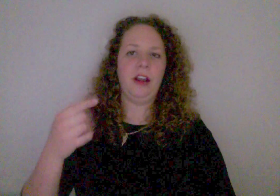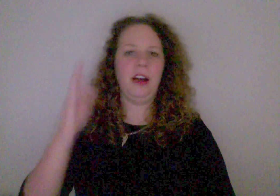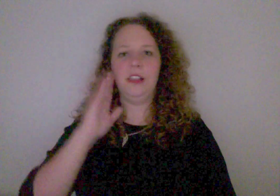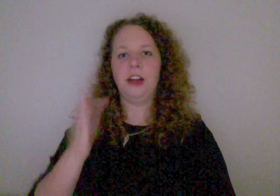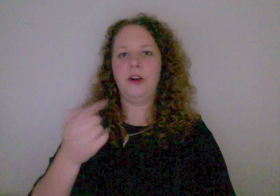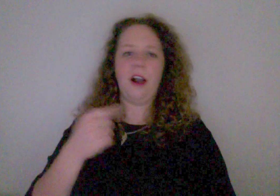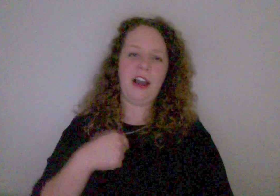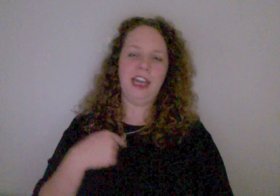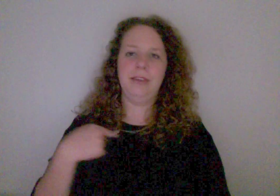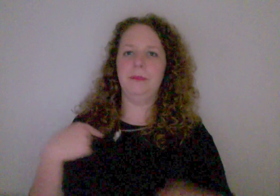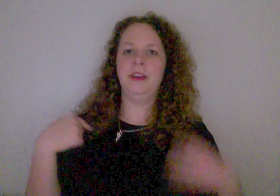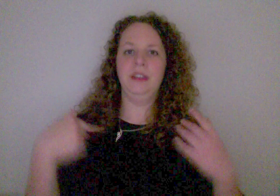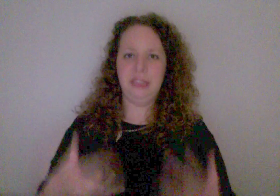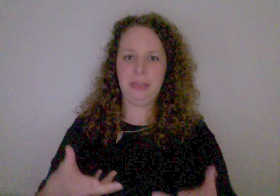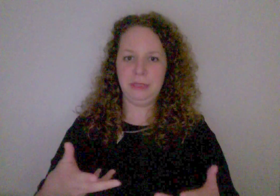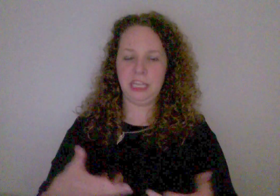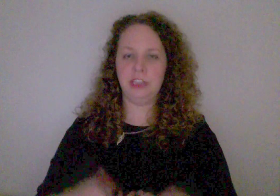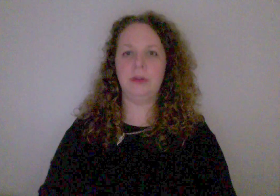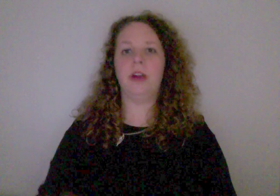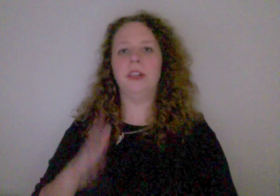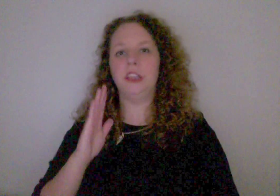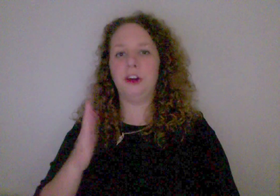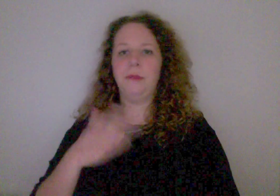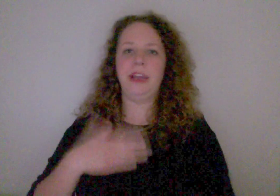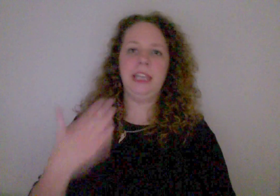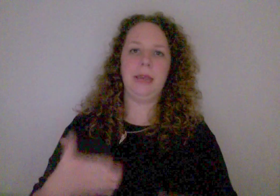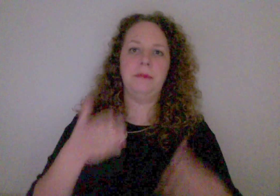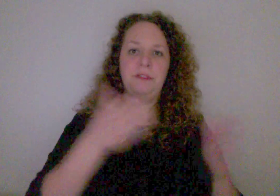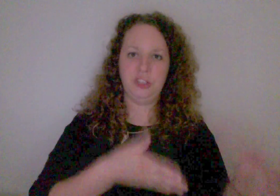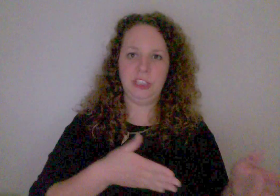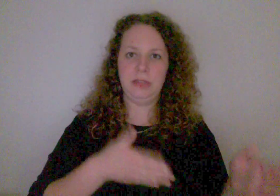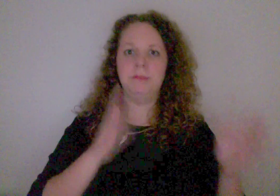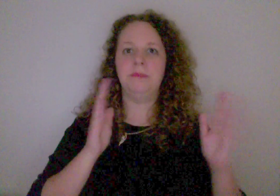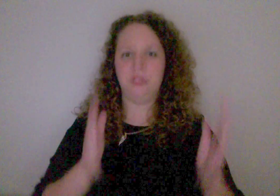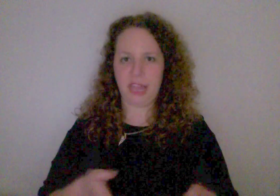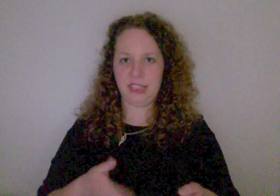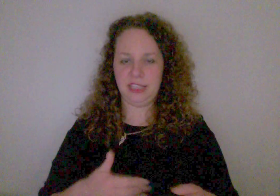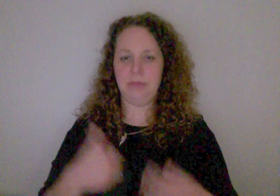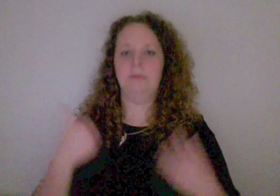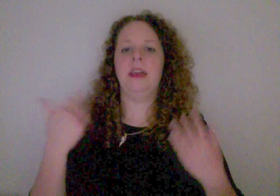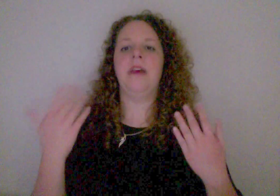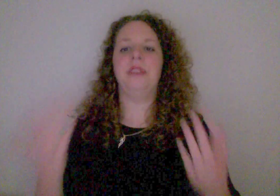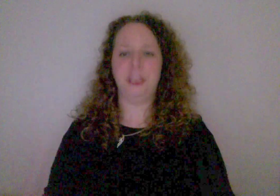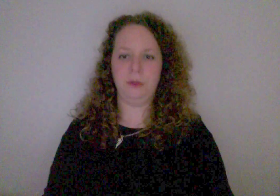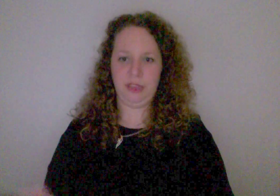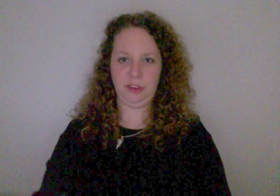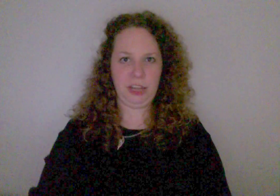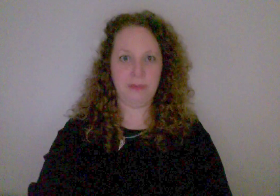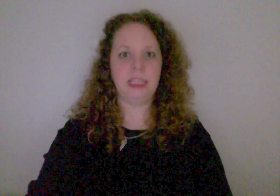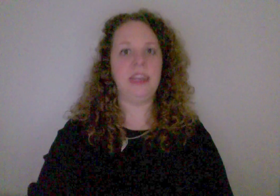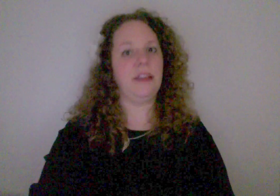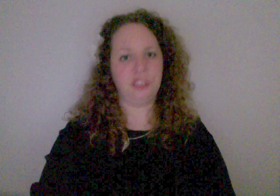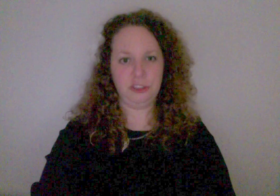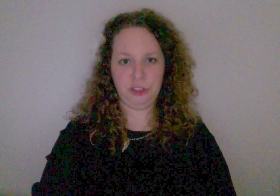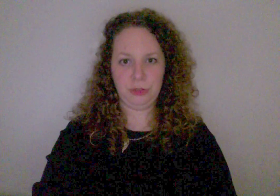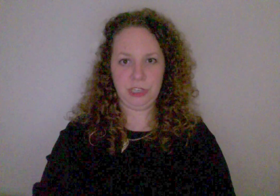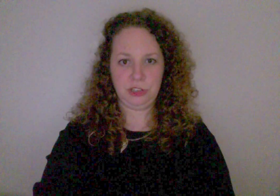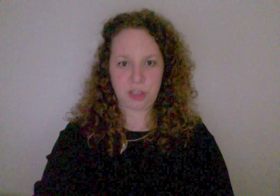hello, I'm name sign. You would go, hello, my name, first name, last name, and then you would give your name sign after introducing yourself.